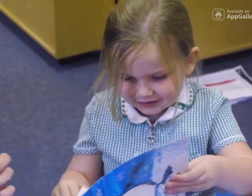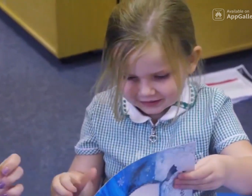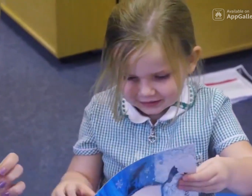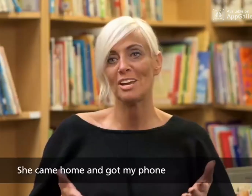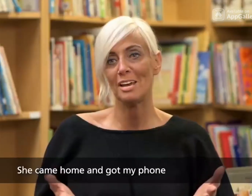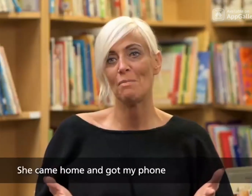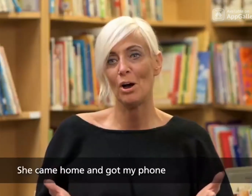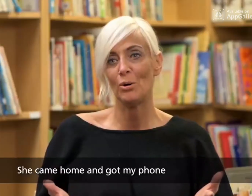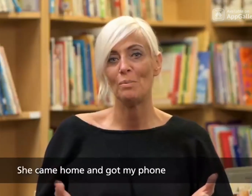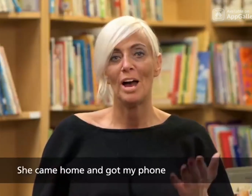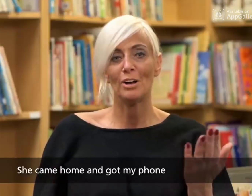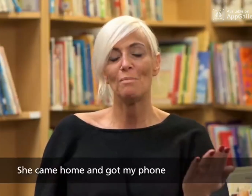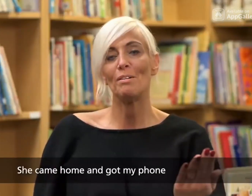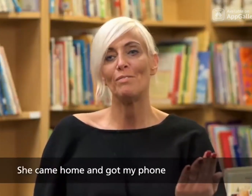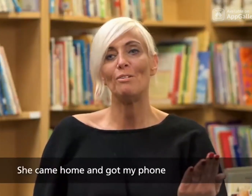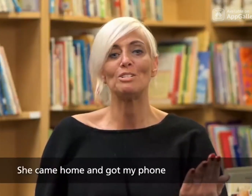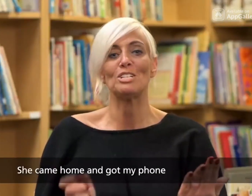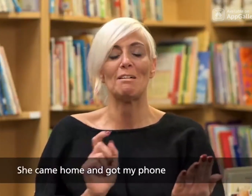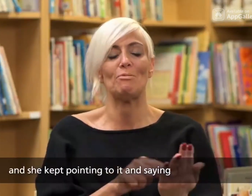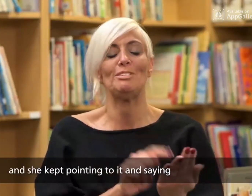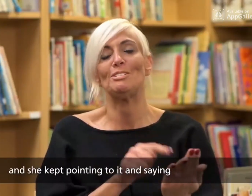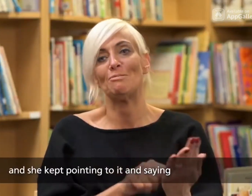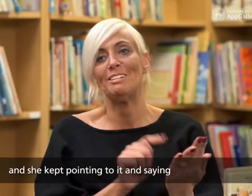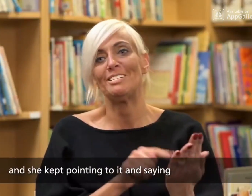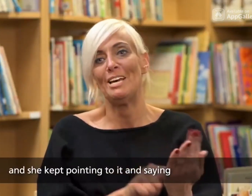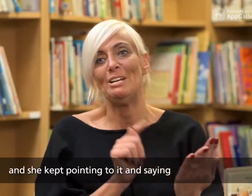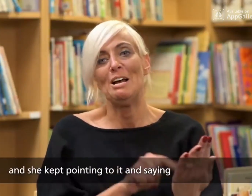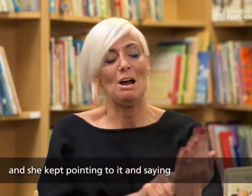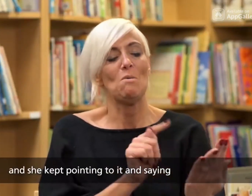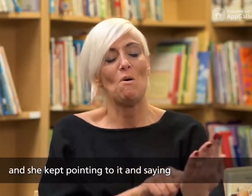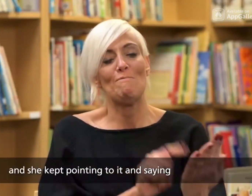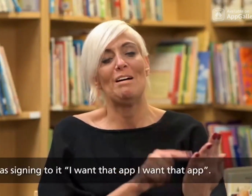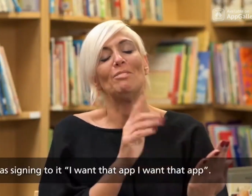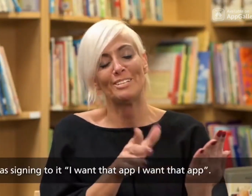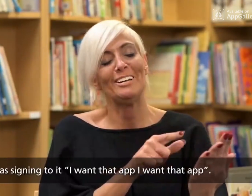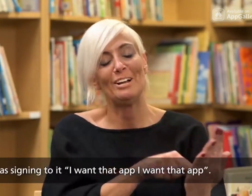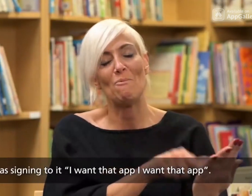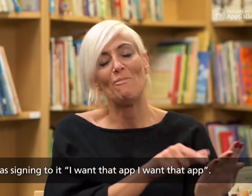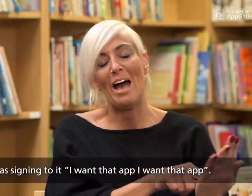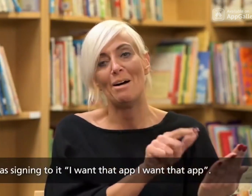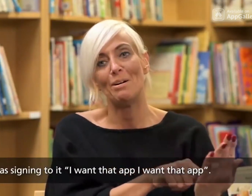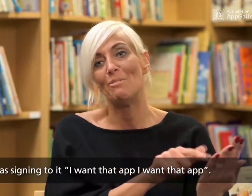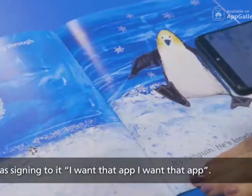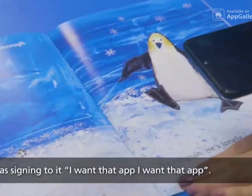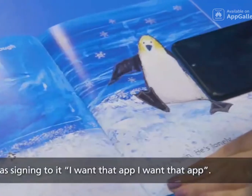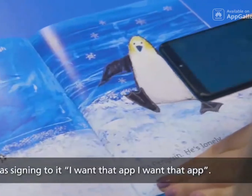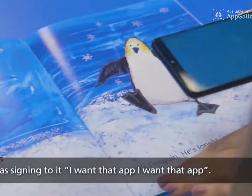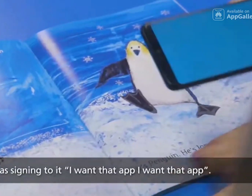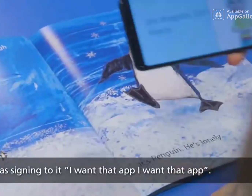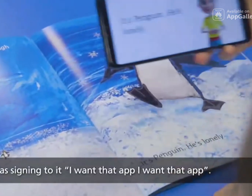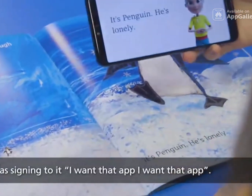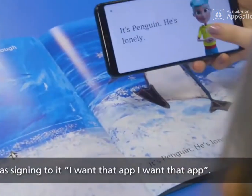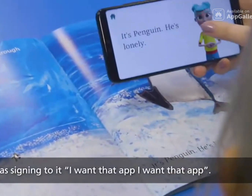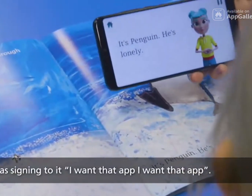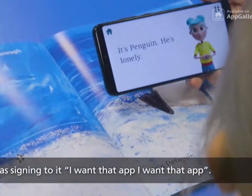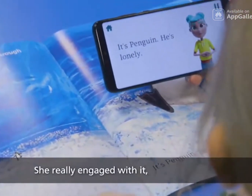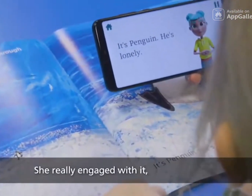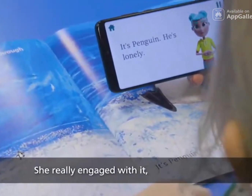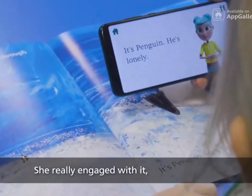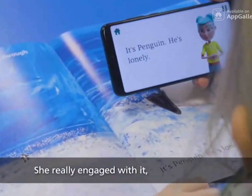She came home and got my phone and she kept pointing to it and saying, I want, I will sign it, I want that app, I want that app. She